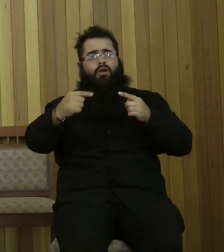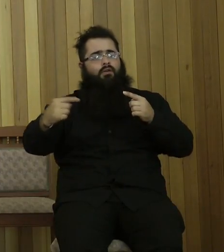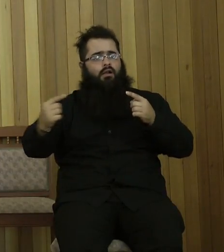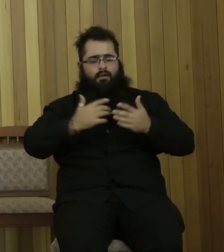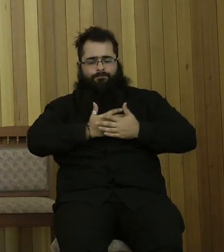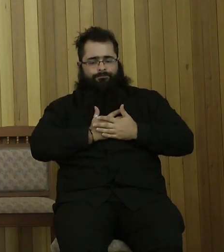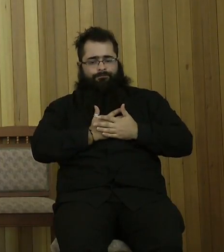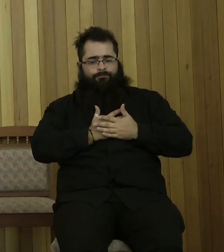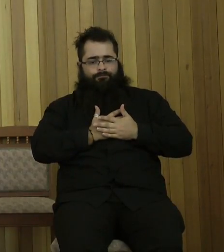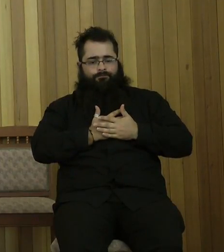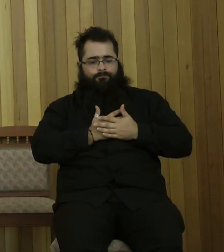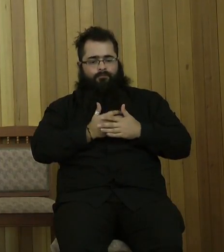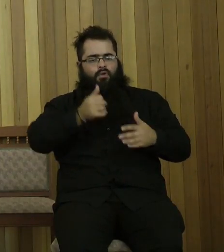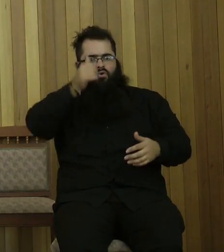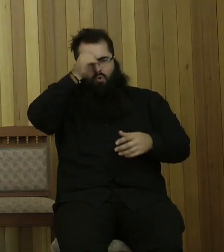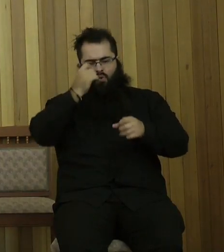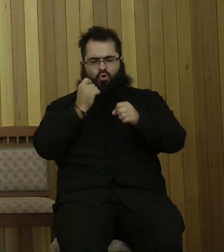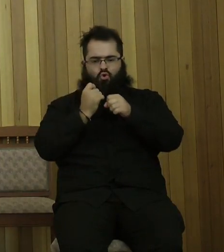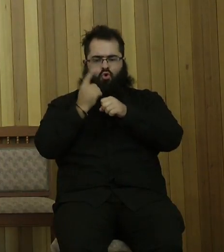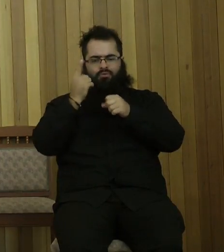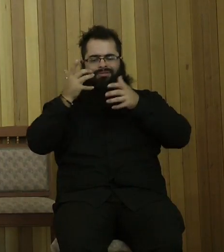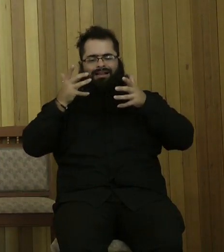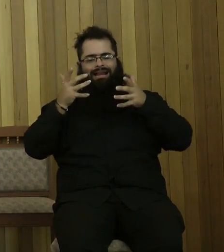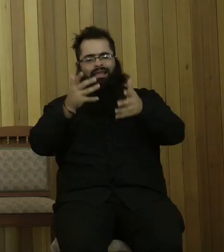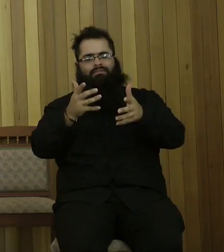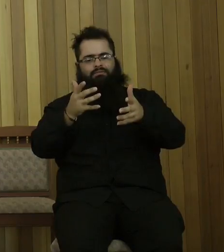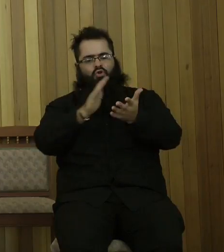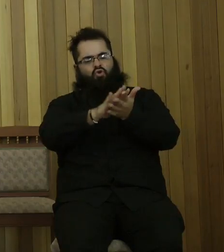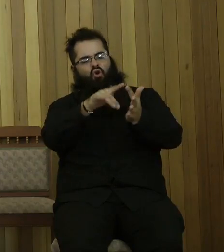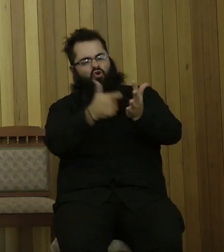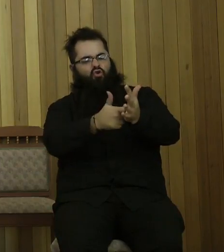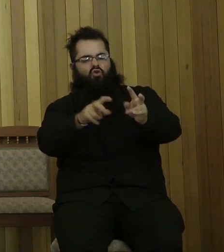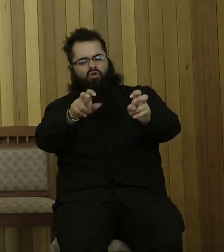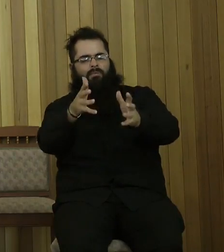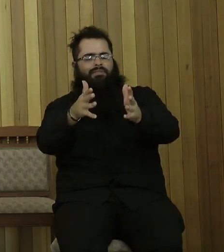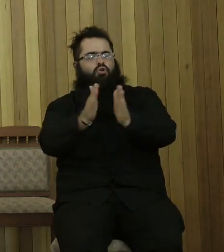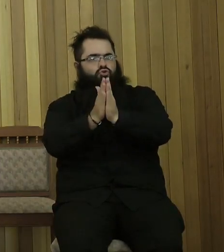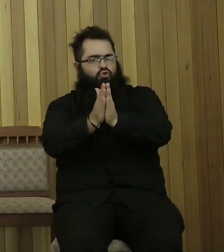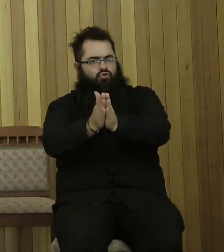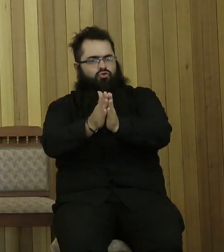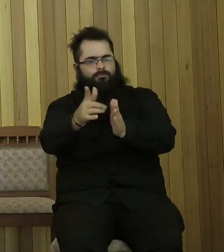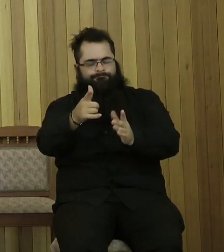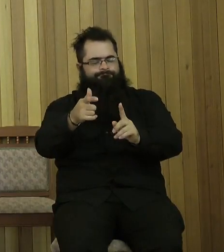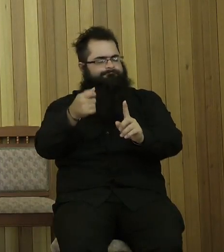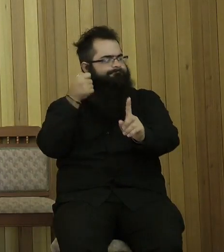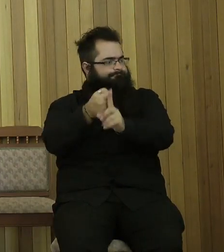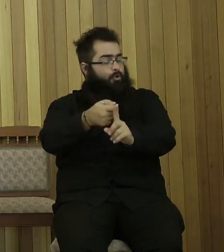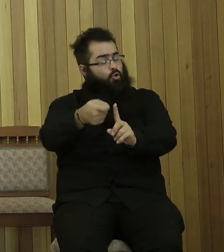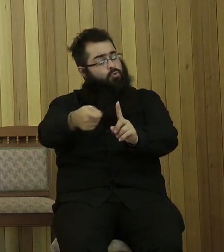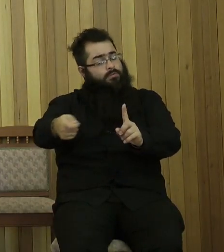permitted her, the church, to experience the consequences caused by her unfaithfulness, even while she attempted to